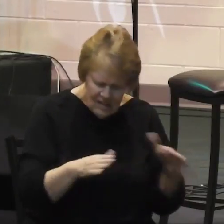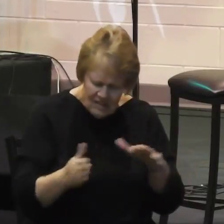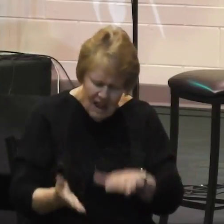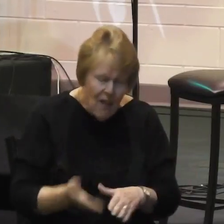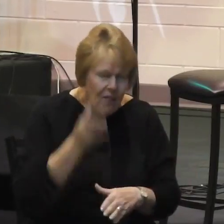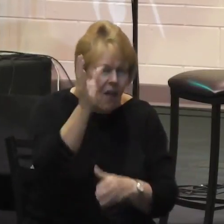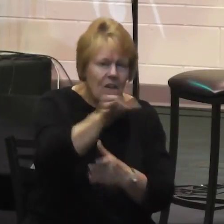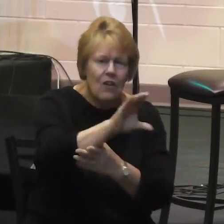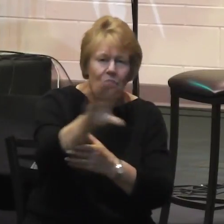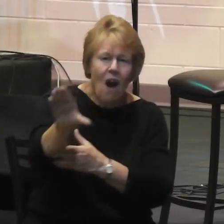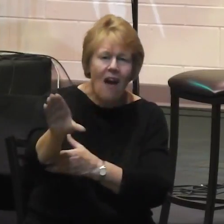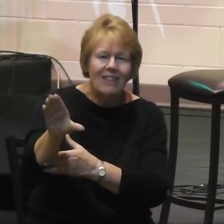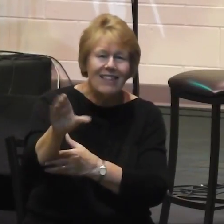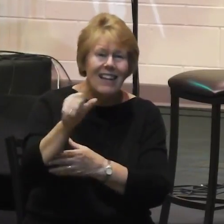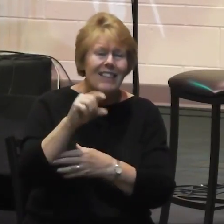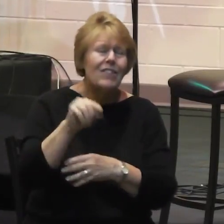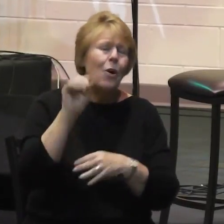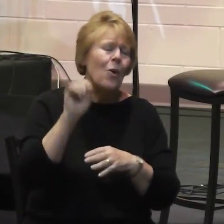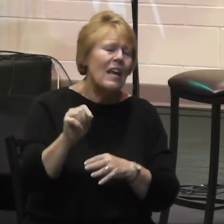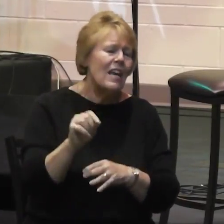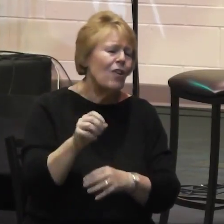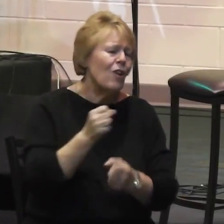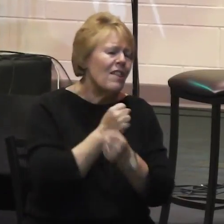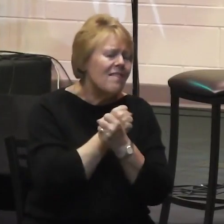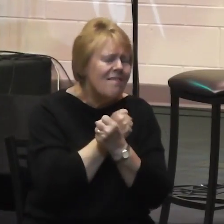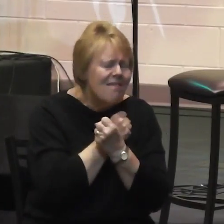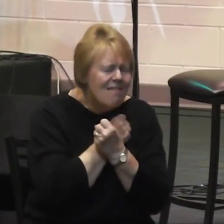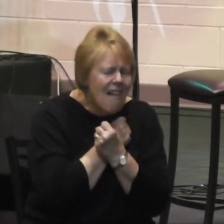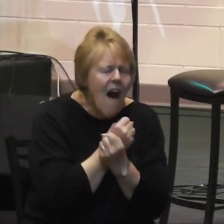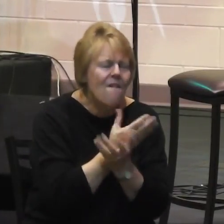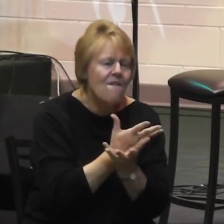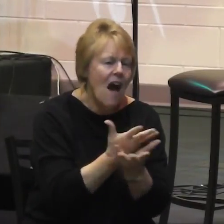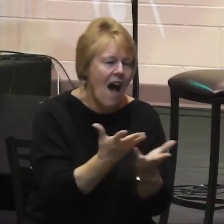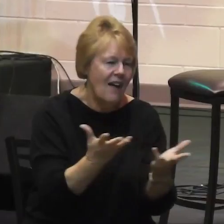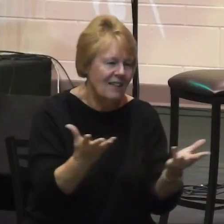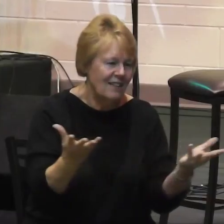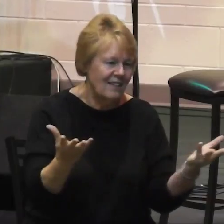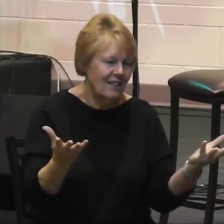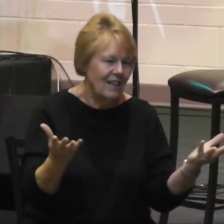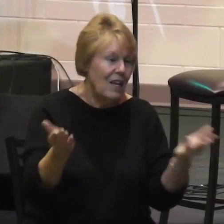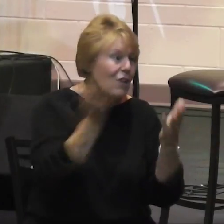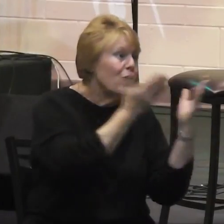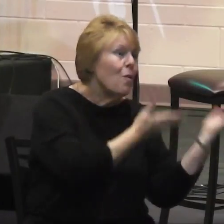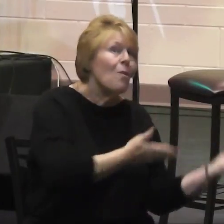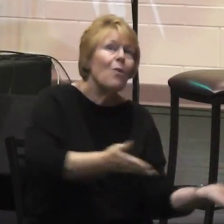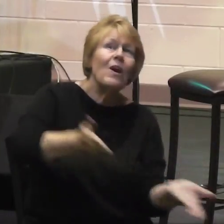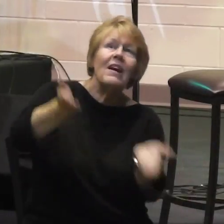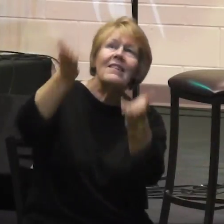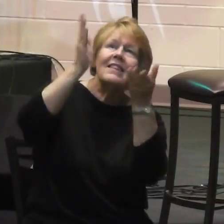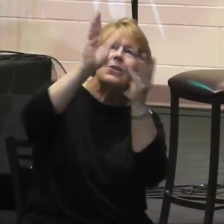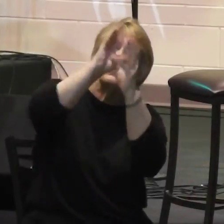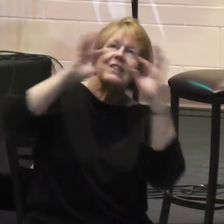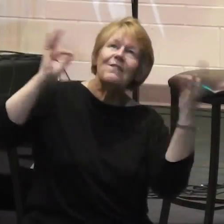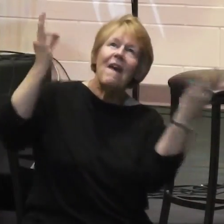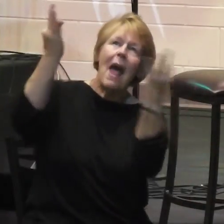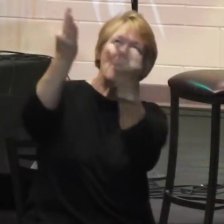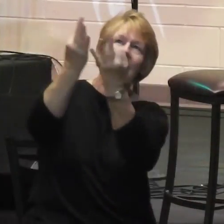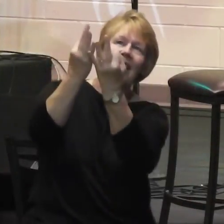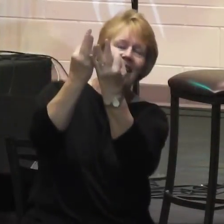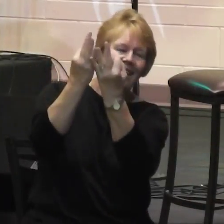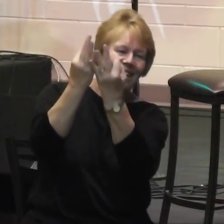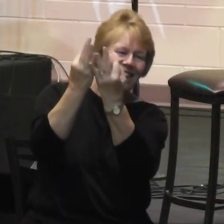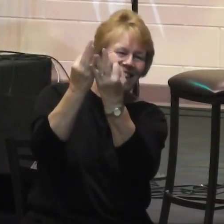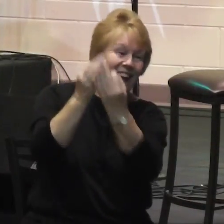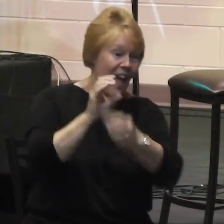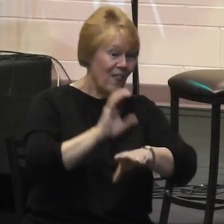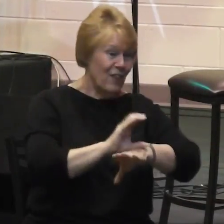his love and to bring us into a family that is not the family of God. The church is